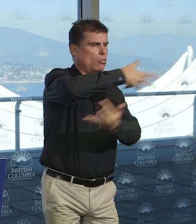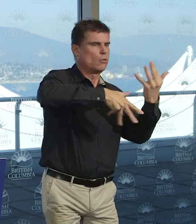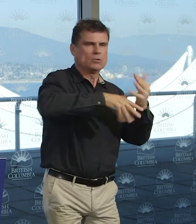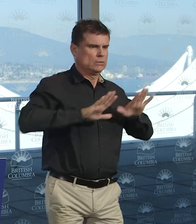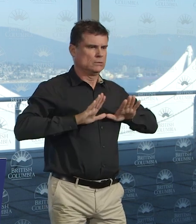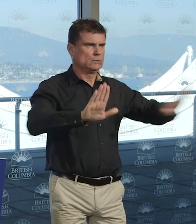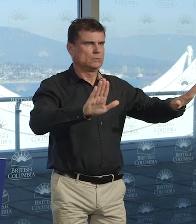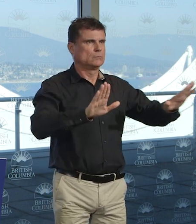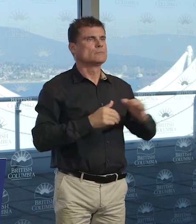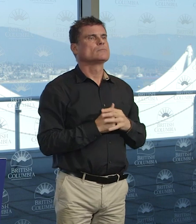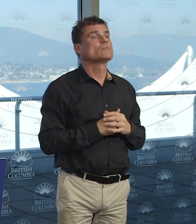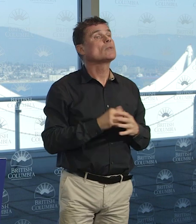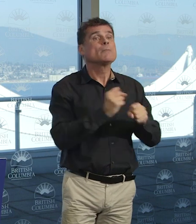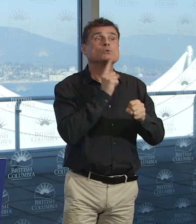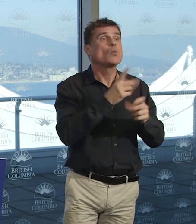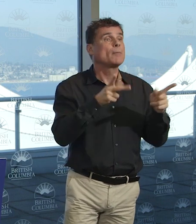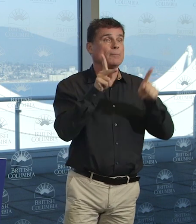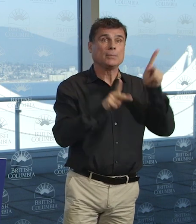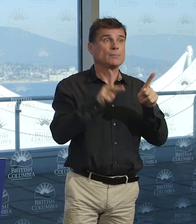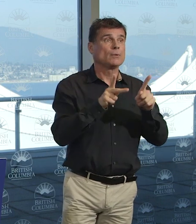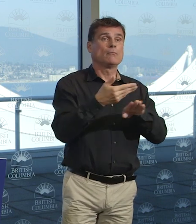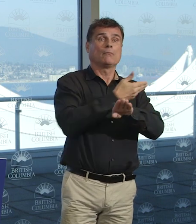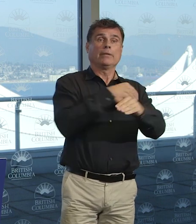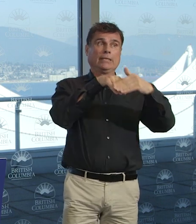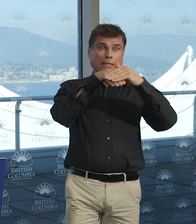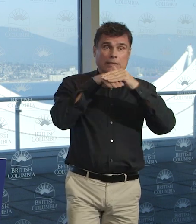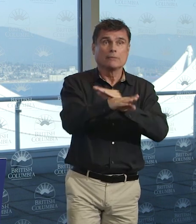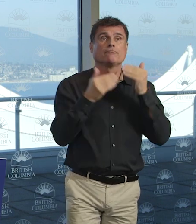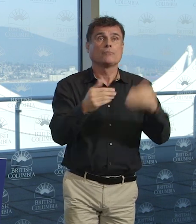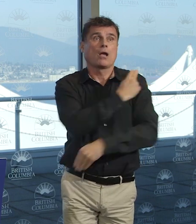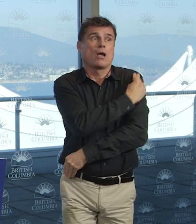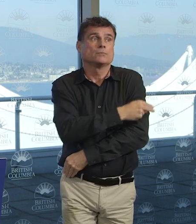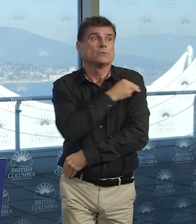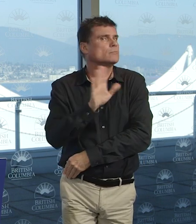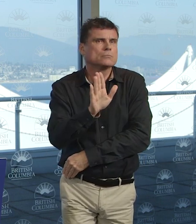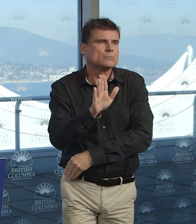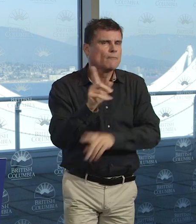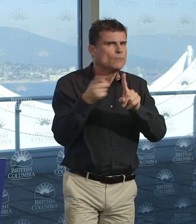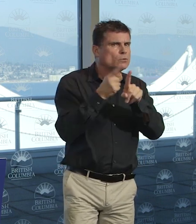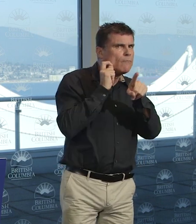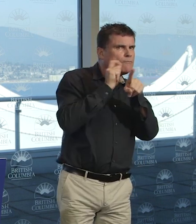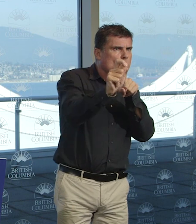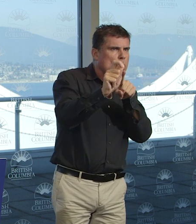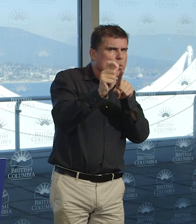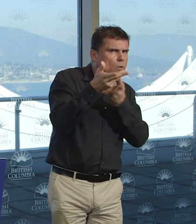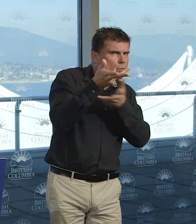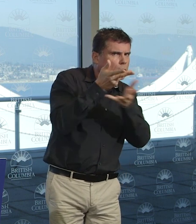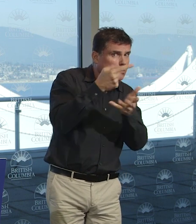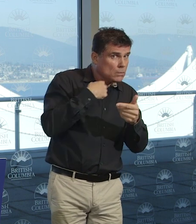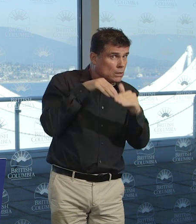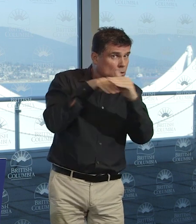calling ahead and as soon as you go in with the respiratory symptoms you're given a mask to prevent you from putting your droplets out there,